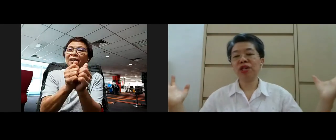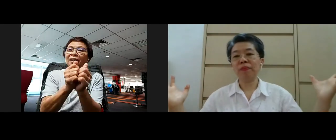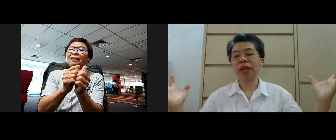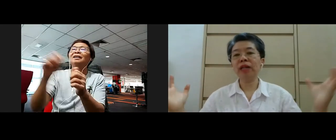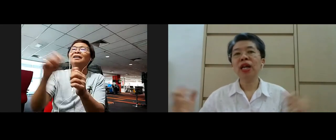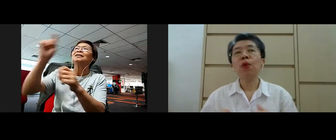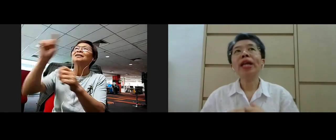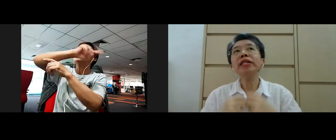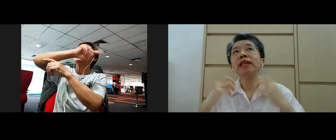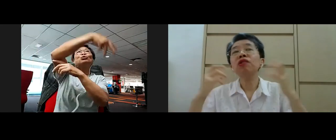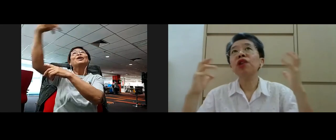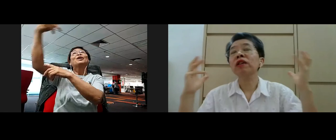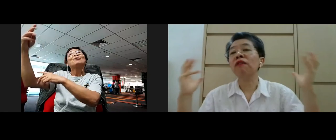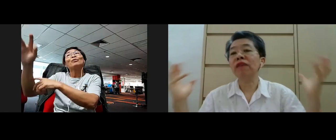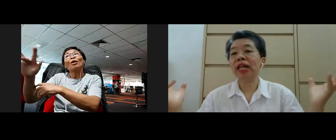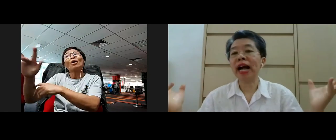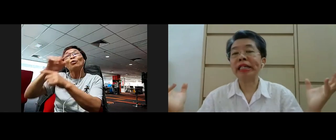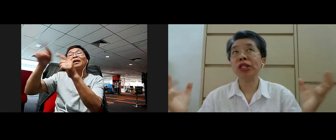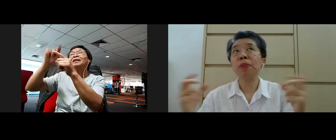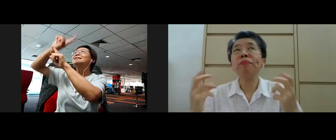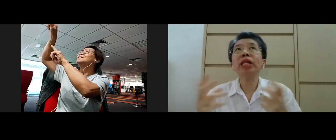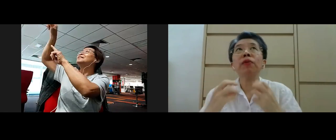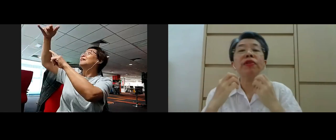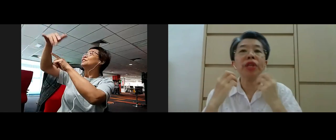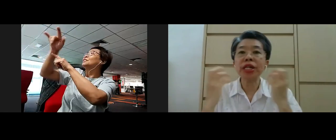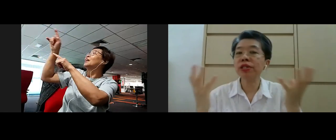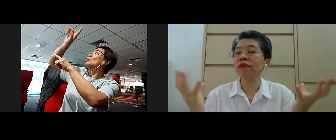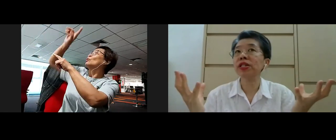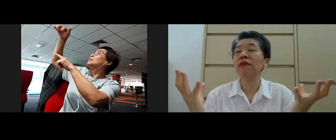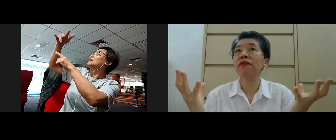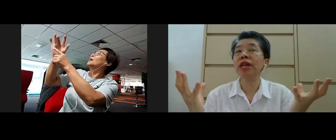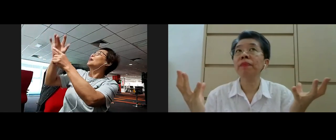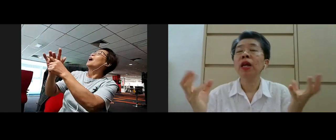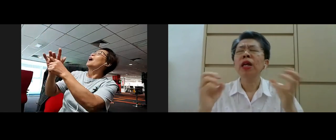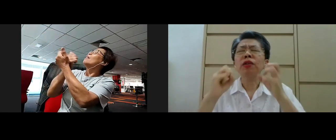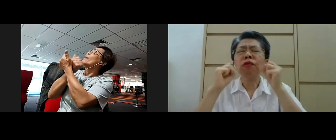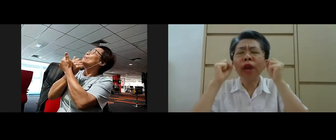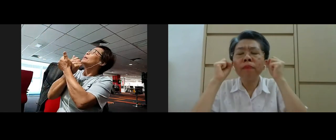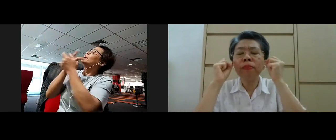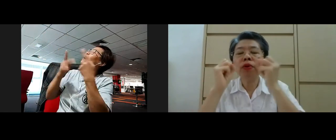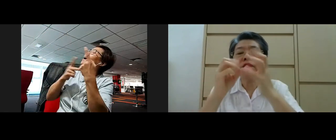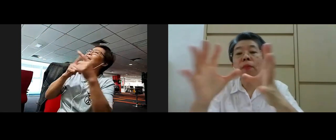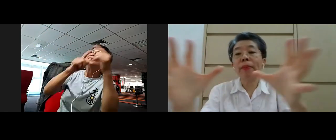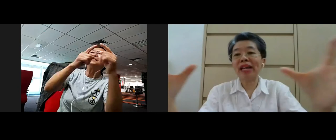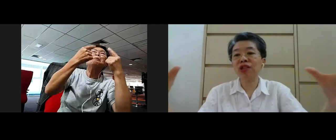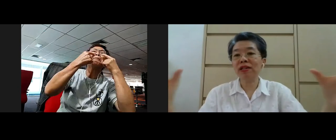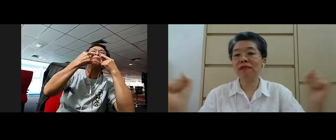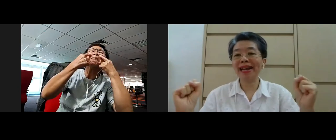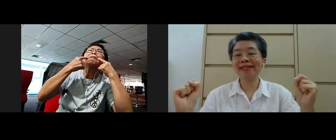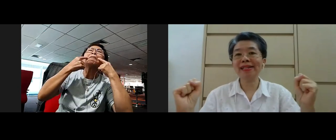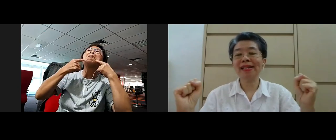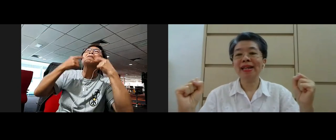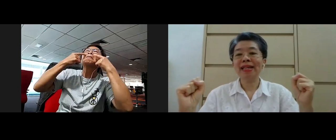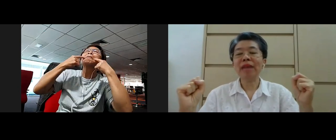compassion yeah when the sunshine of loving kindness meet with the tears of suffering the rainbow of compassion